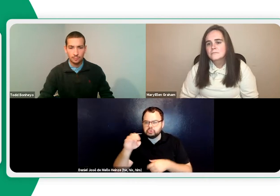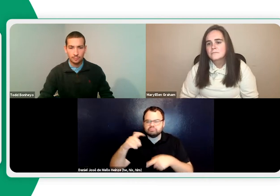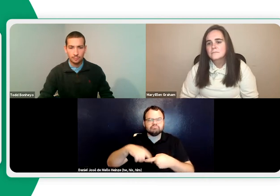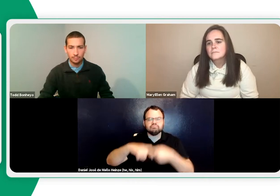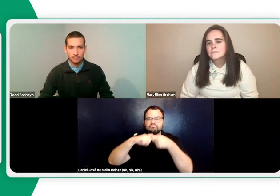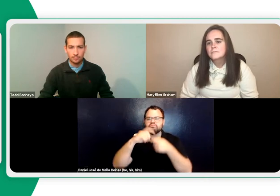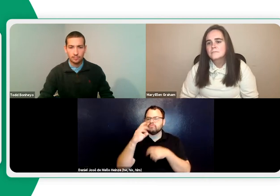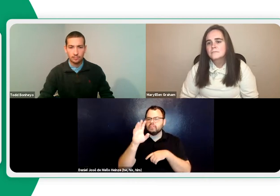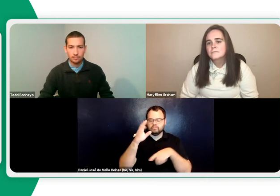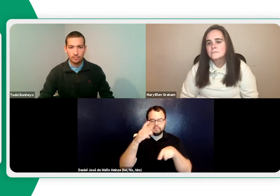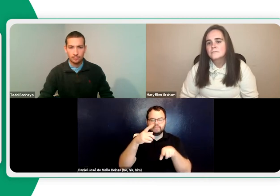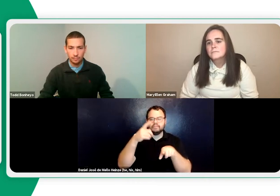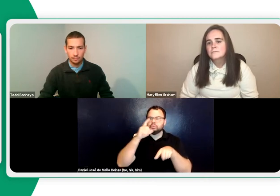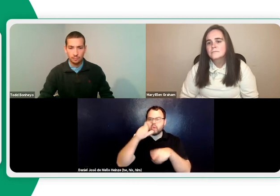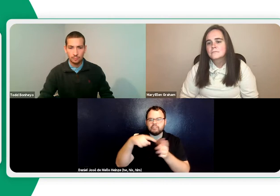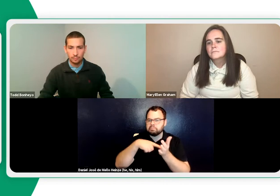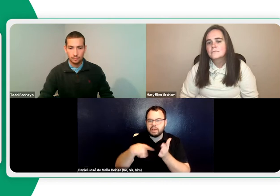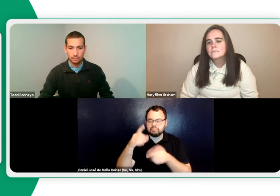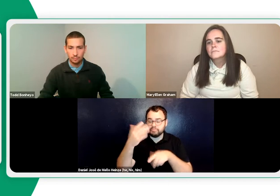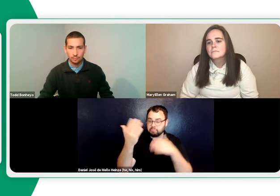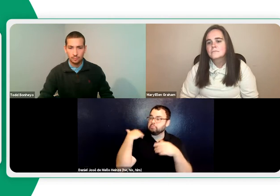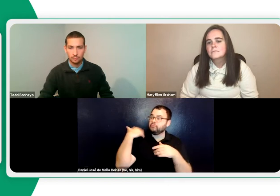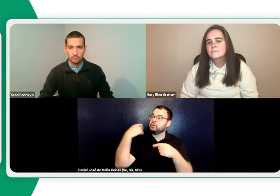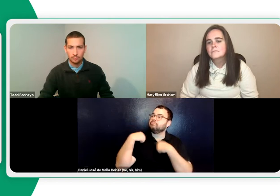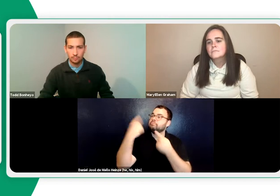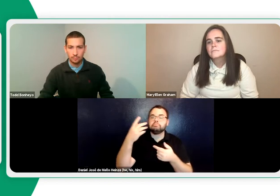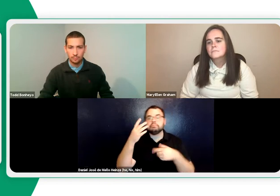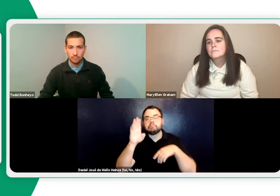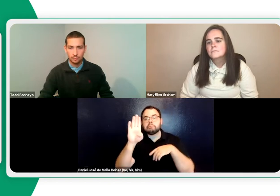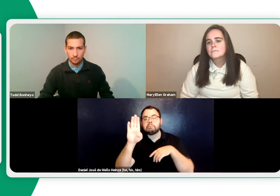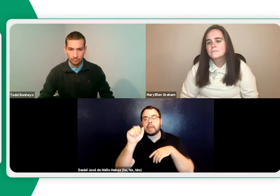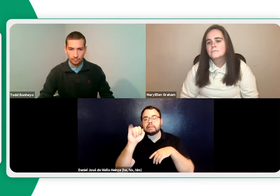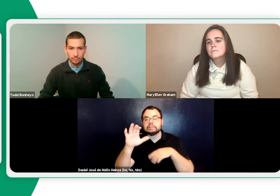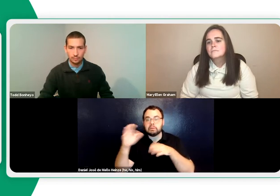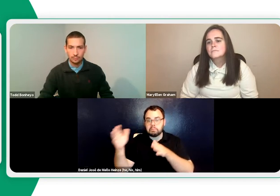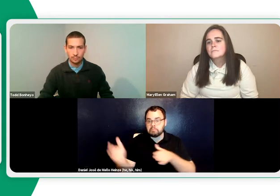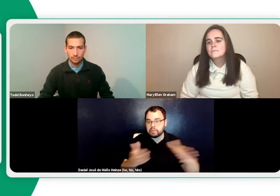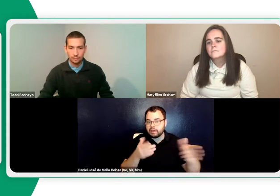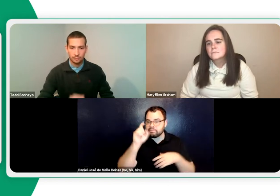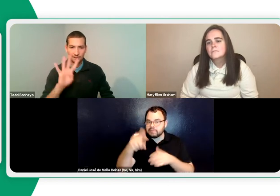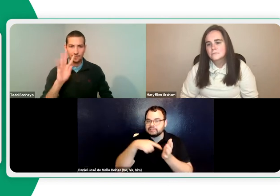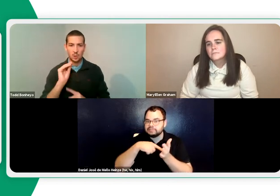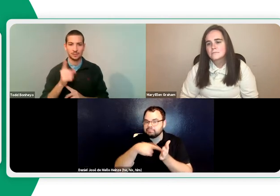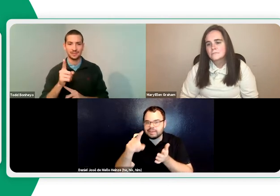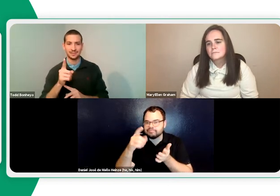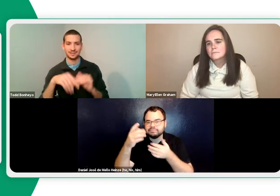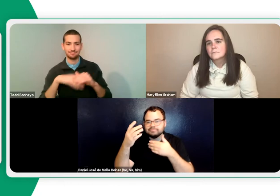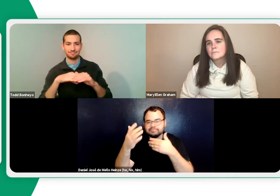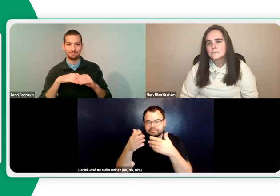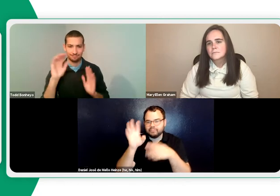people think you have to pay to use it, but I want you to know you no longer have to pay. It used to be that a basic